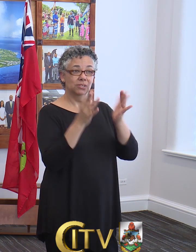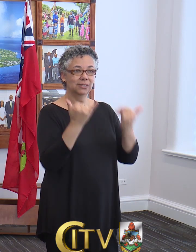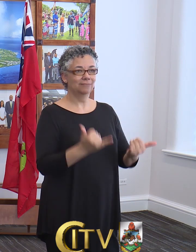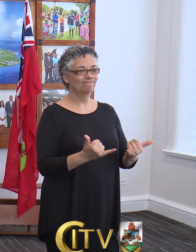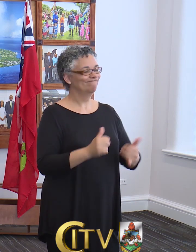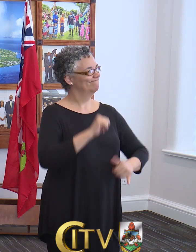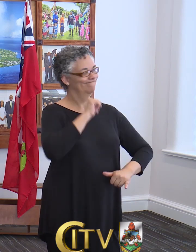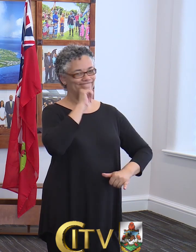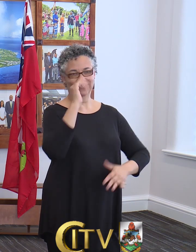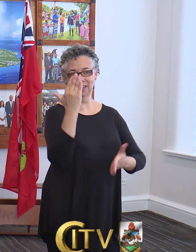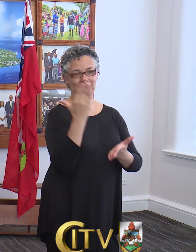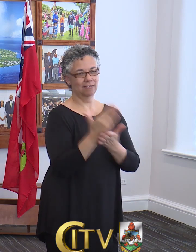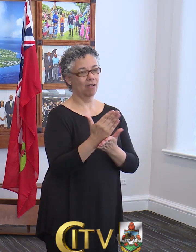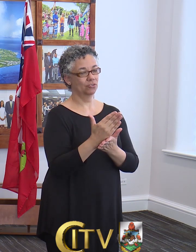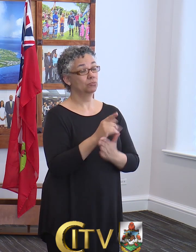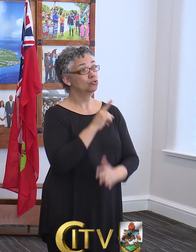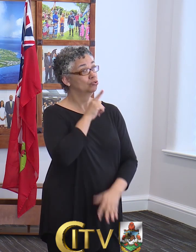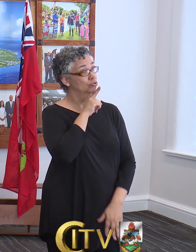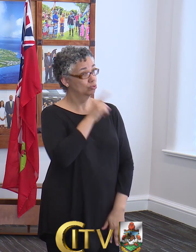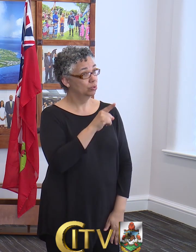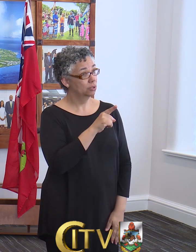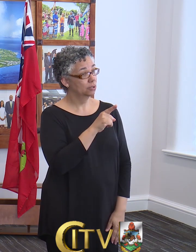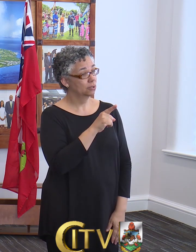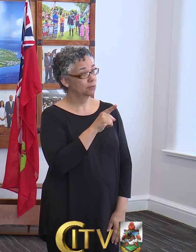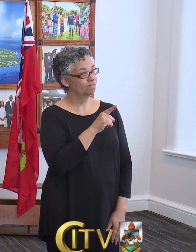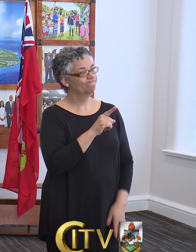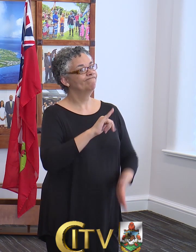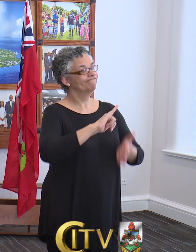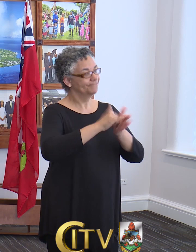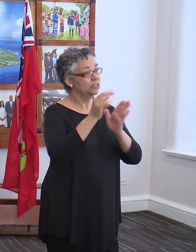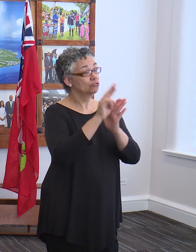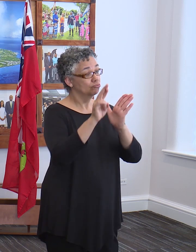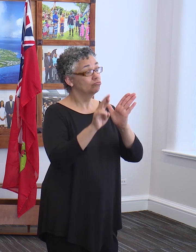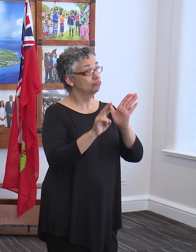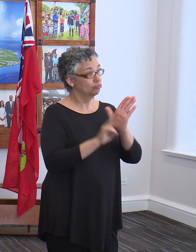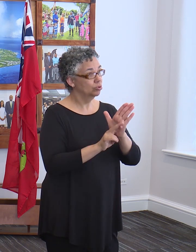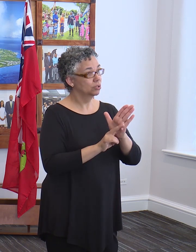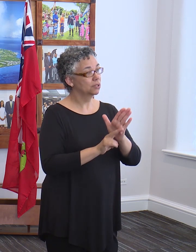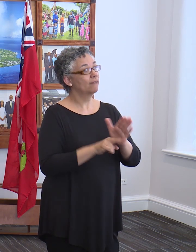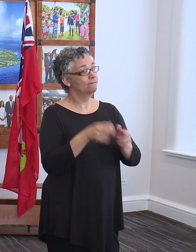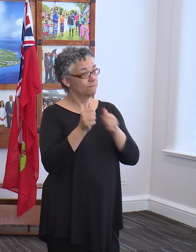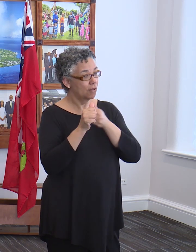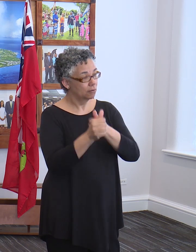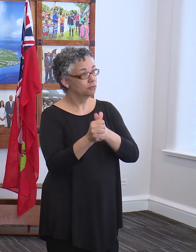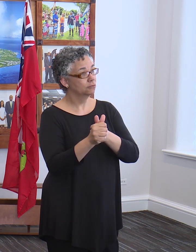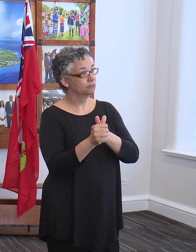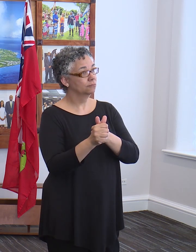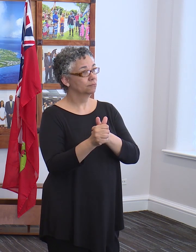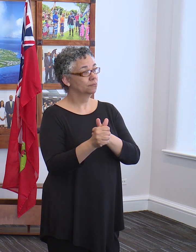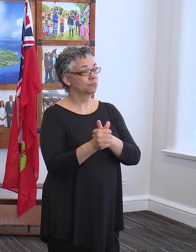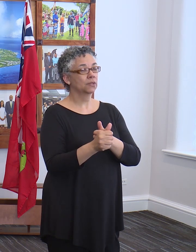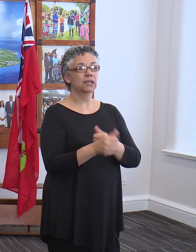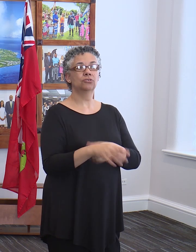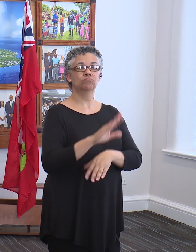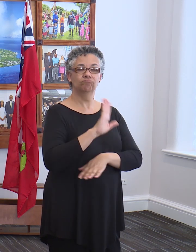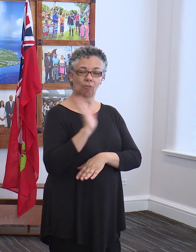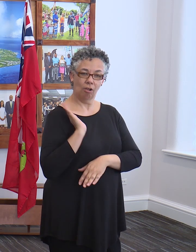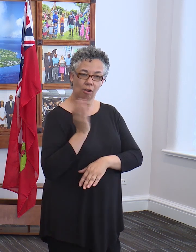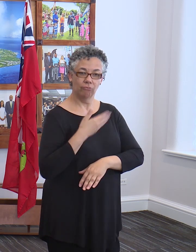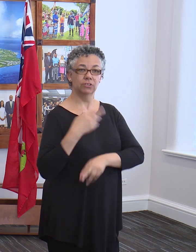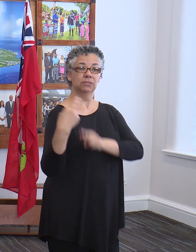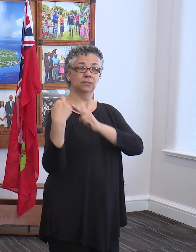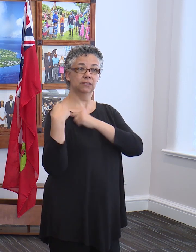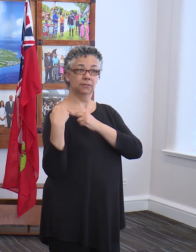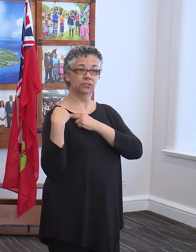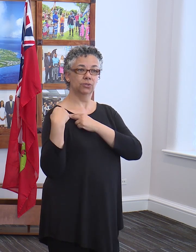will not hesitate to ensure that these regulations are in force. It is a responsibility of all